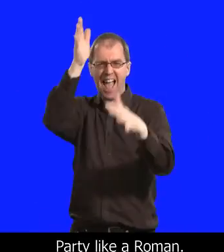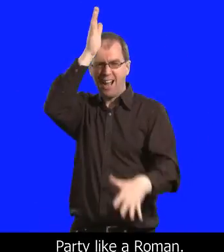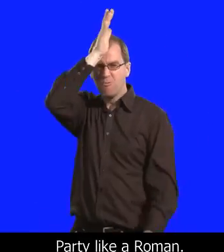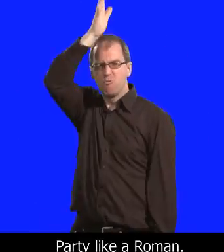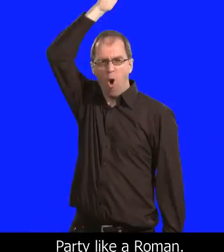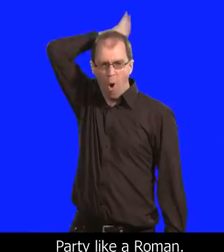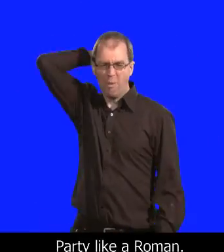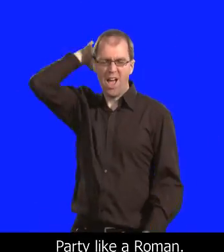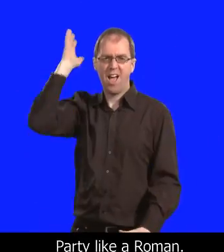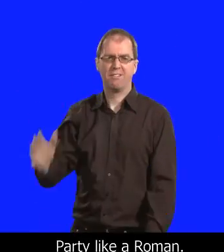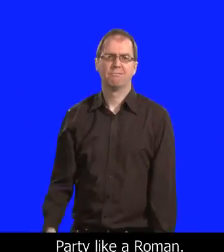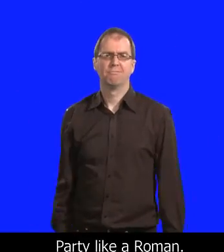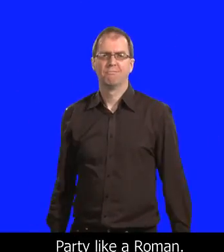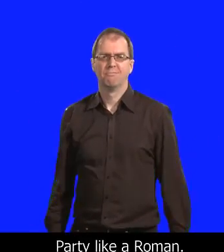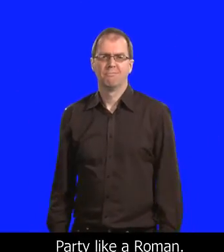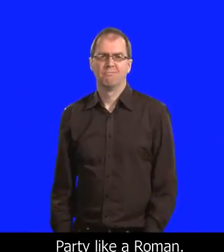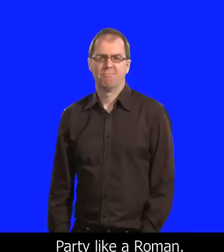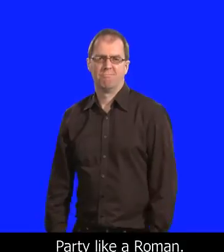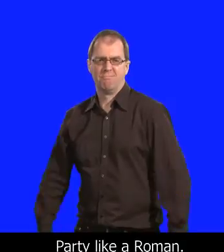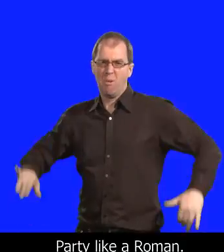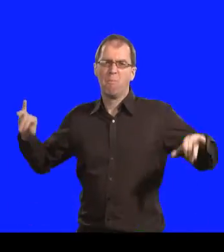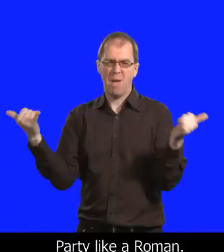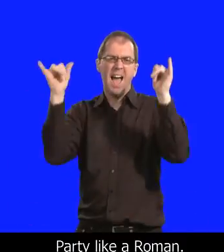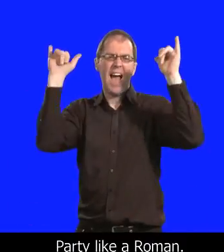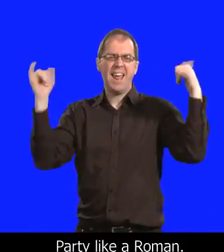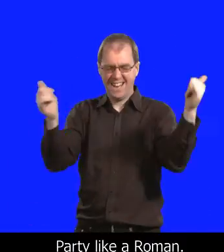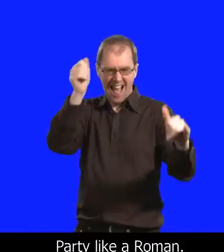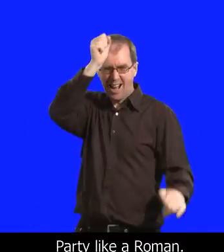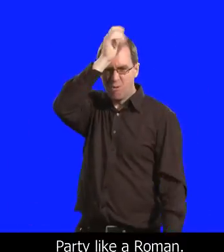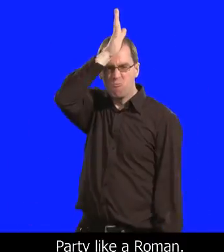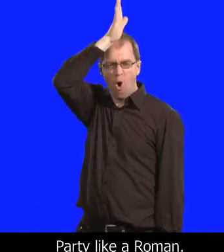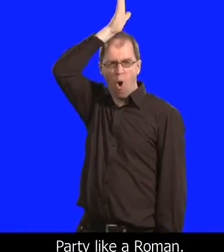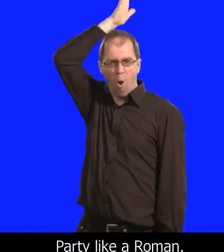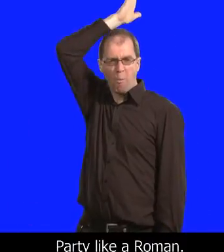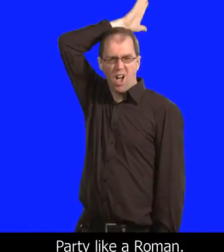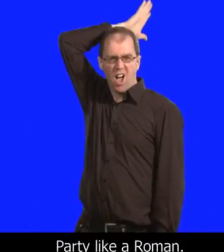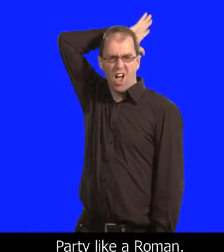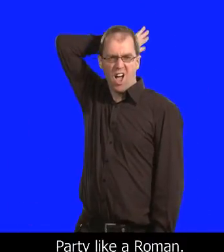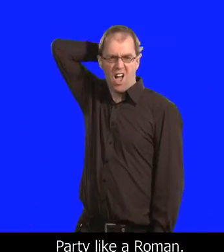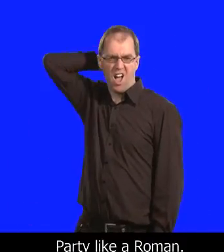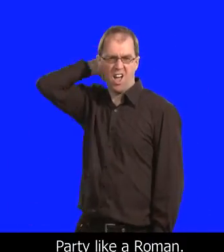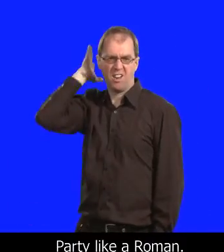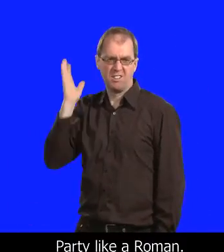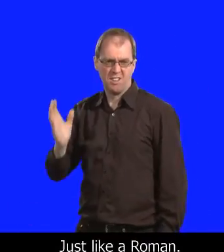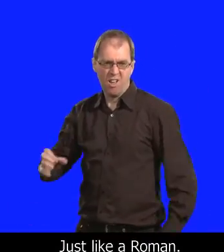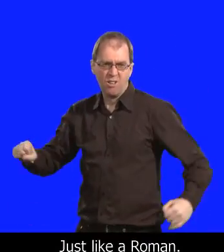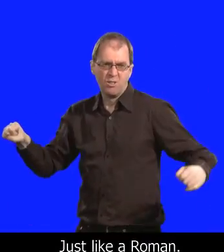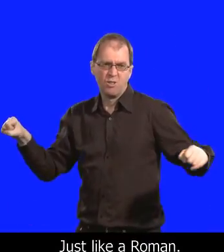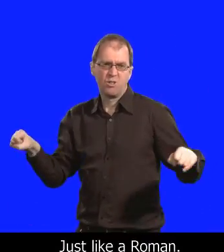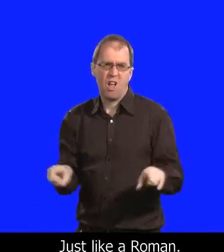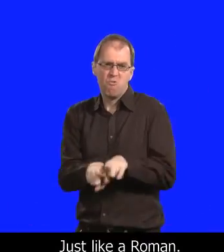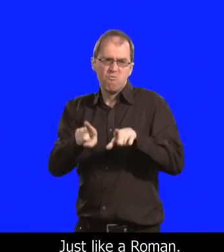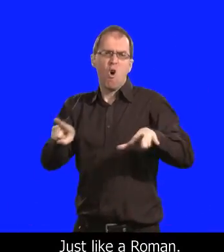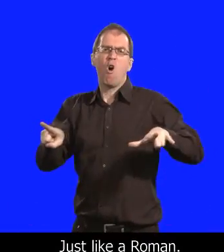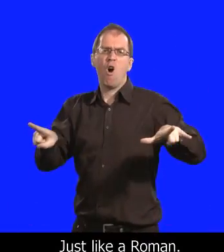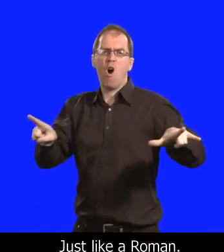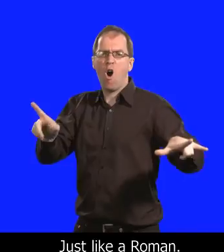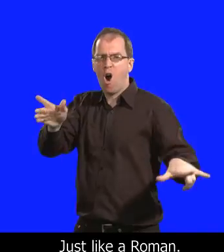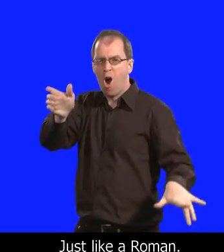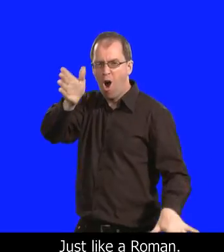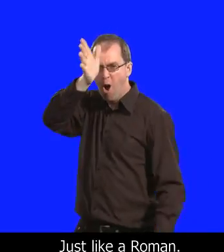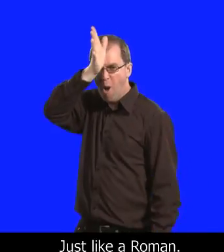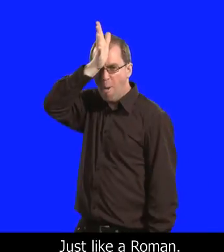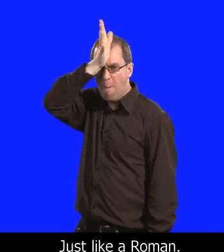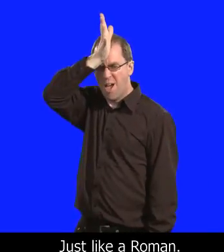Party like a Roman, party like a Roman, just like the